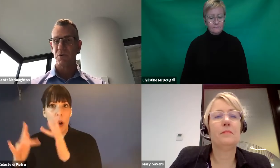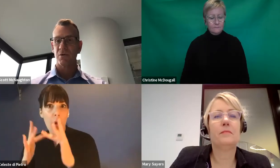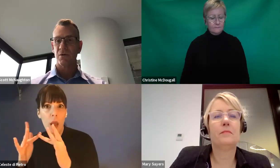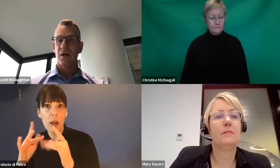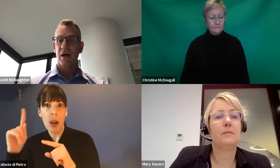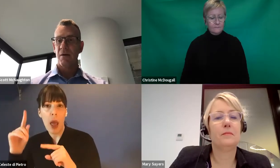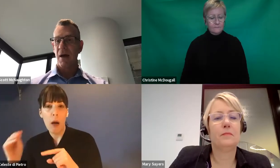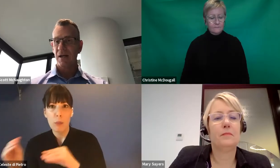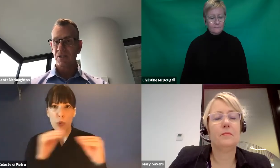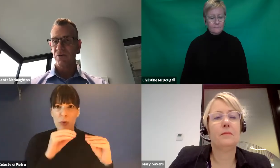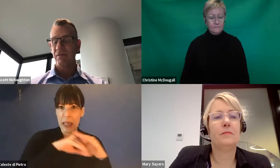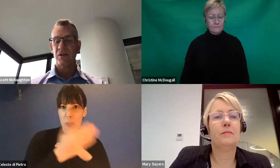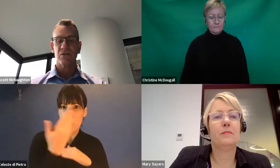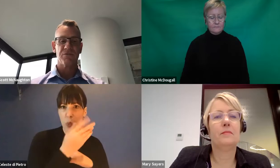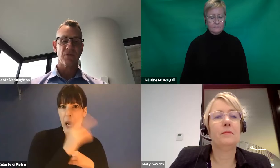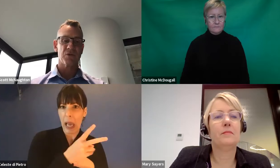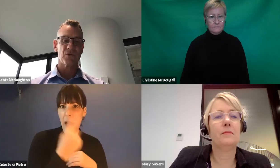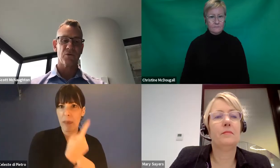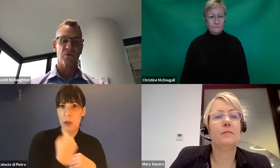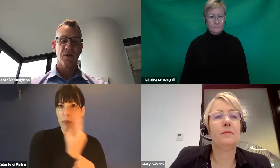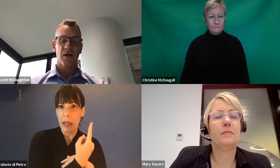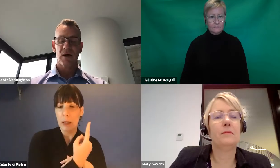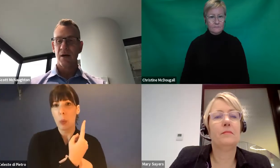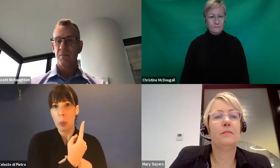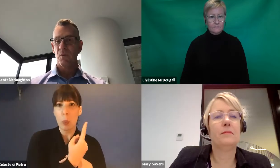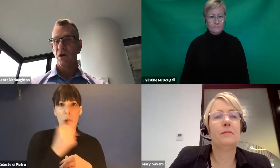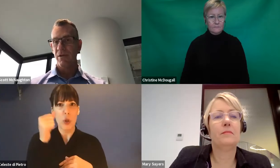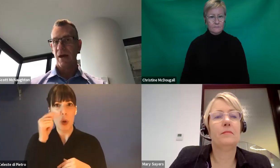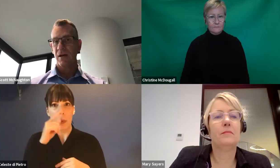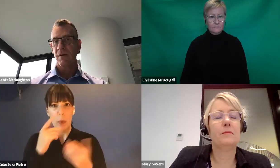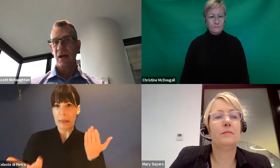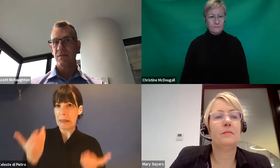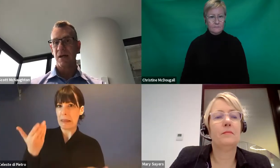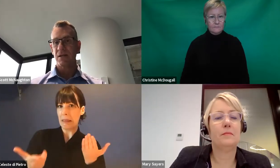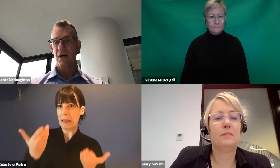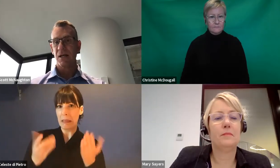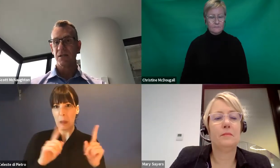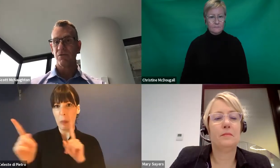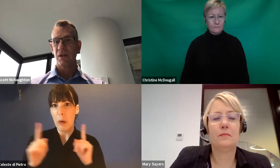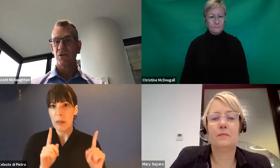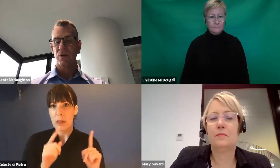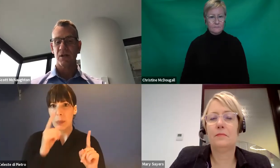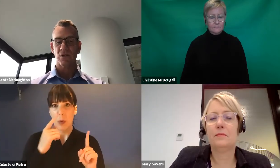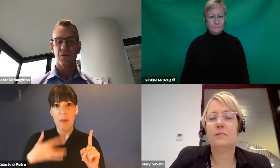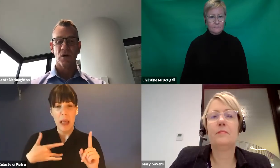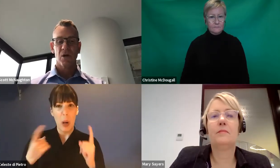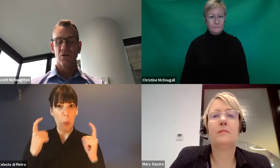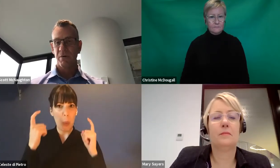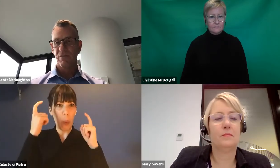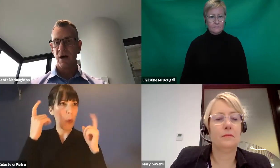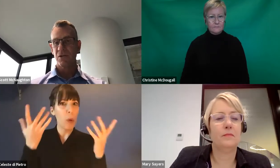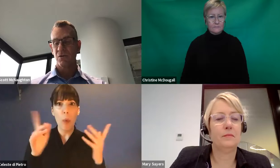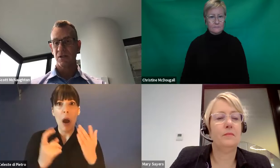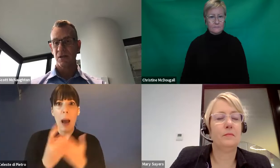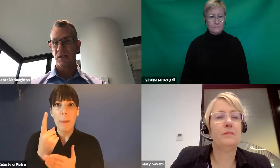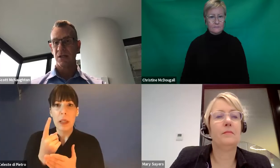transport, back into travelling to and from school. We know that can create some anxiety. So really talking to your